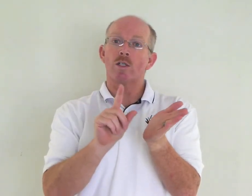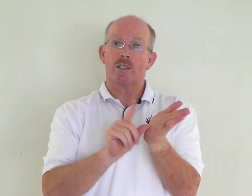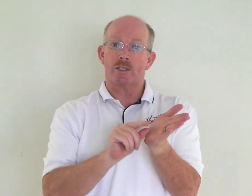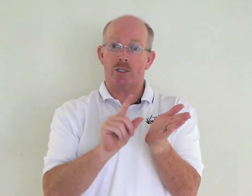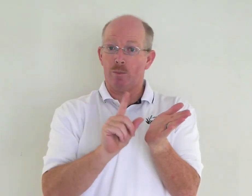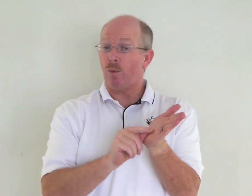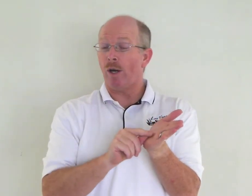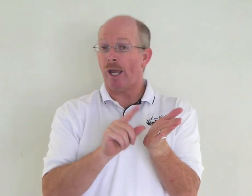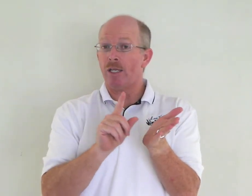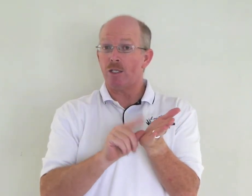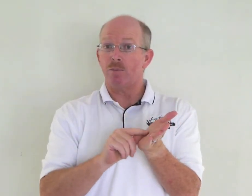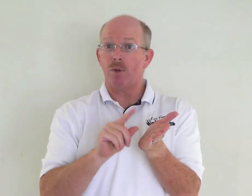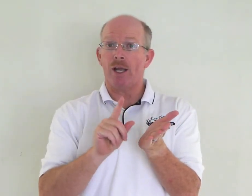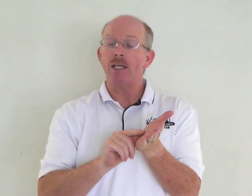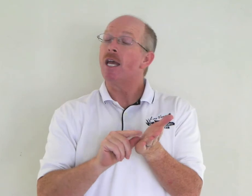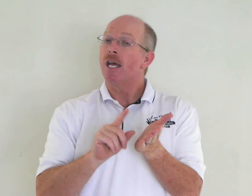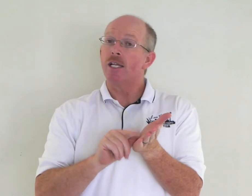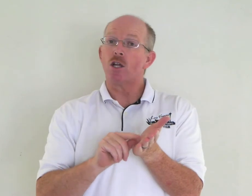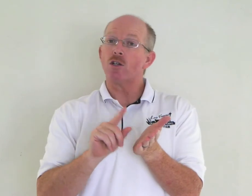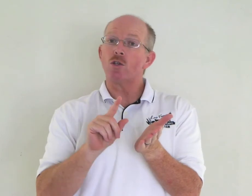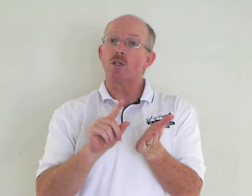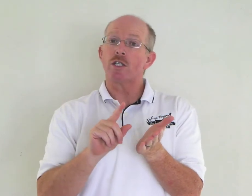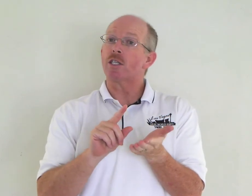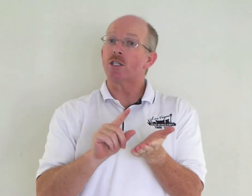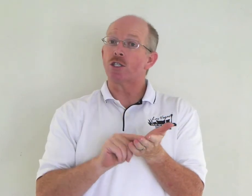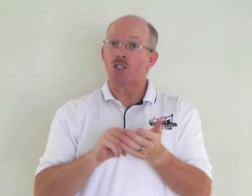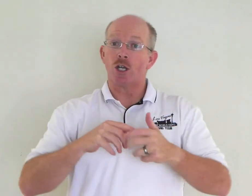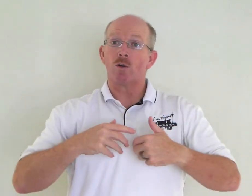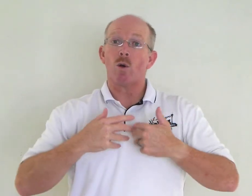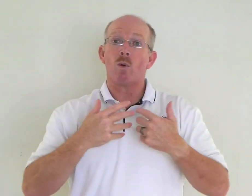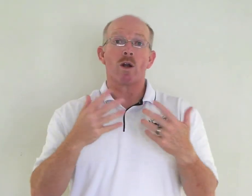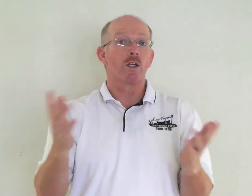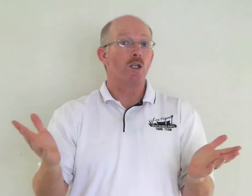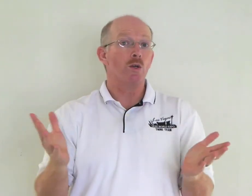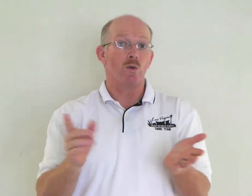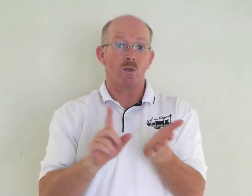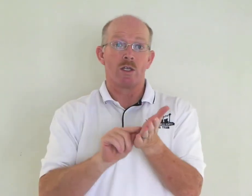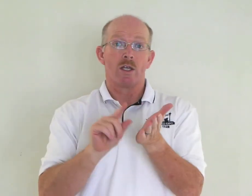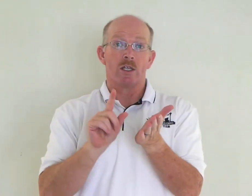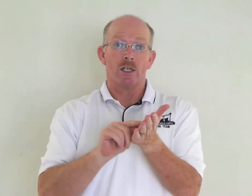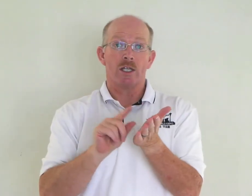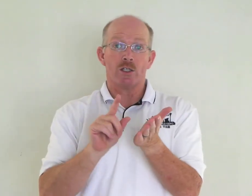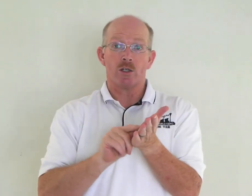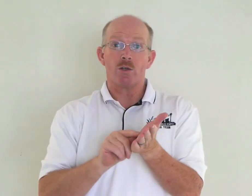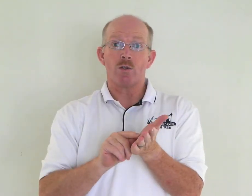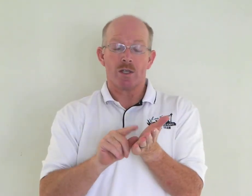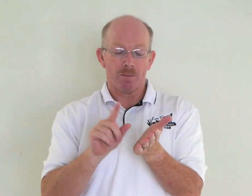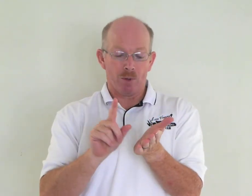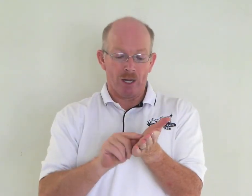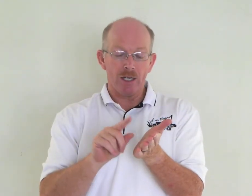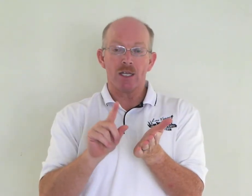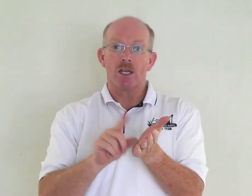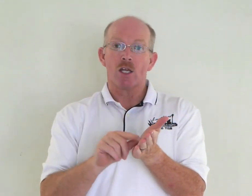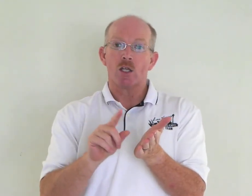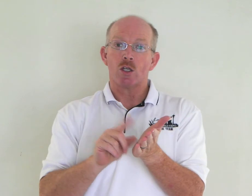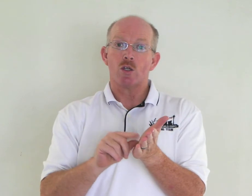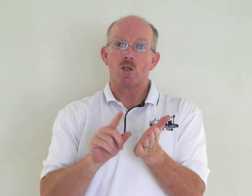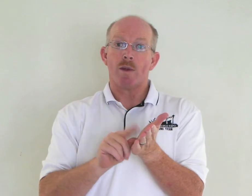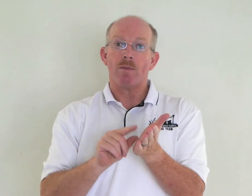to print. Print. It's also just the general word news. You'd get your news in print. Newspaper.